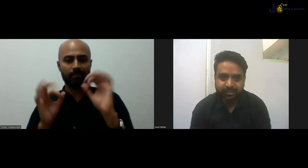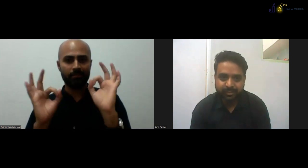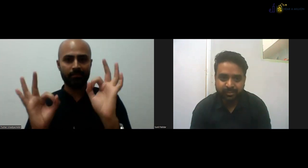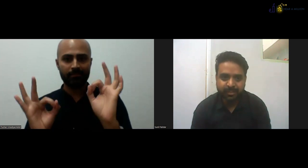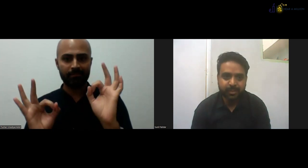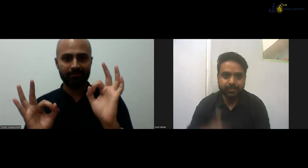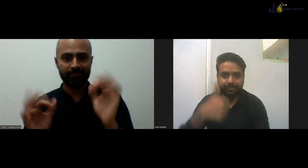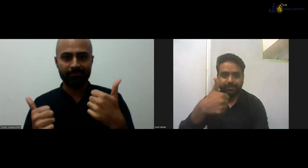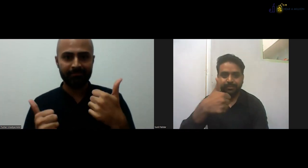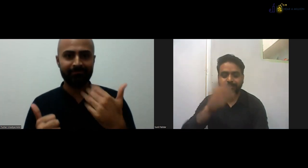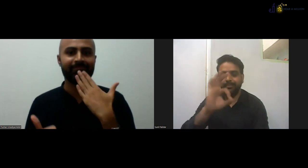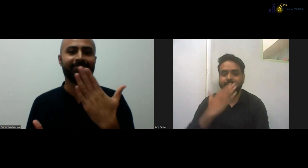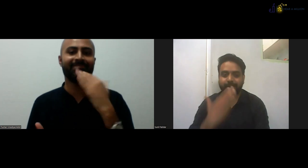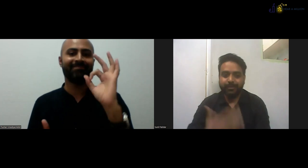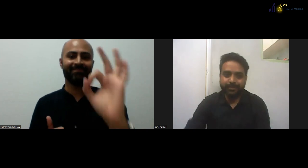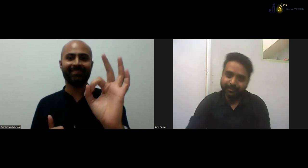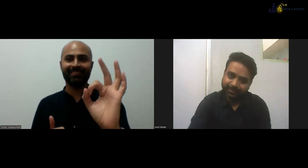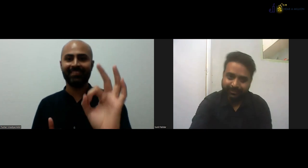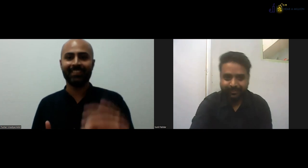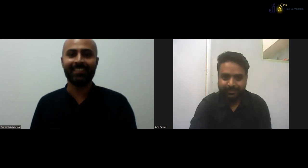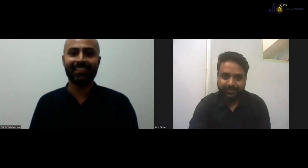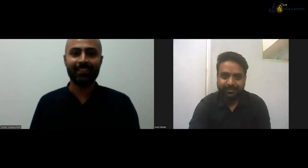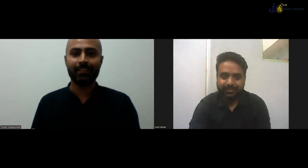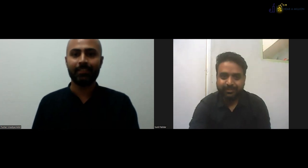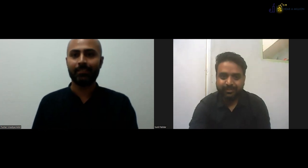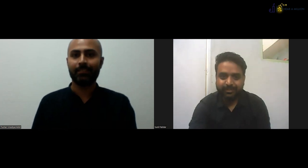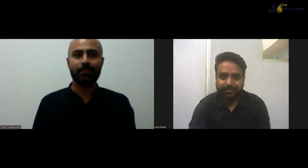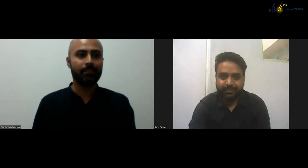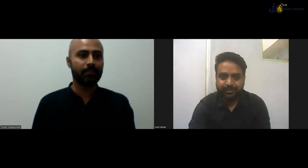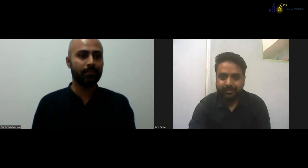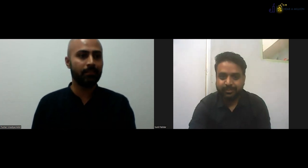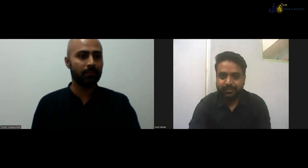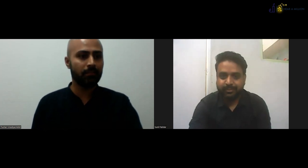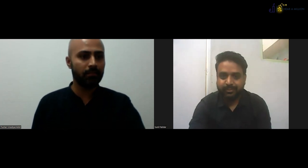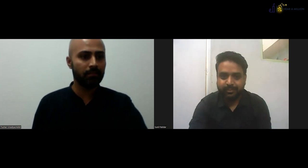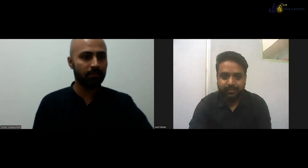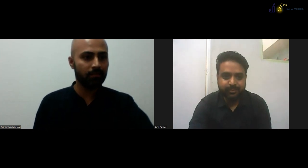doubt and would like to ask you, we will have you again. Sure. much. Thank you.